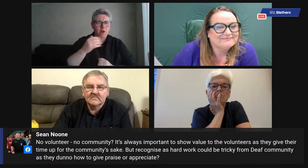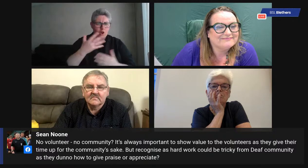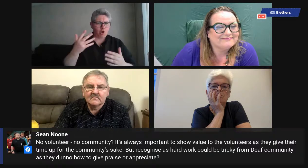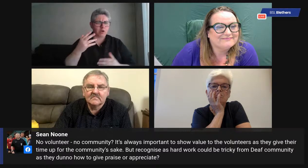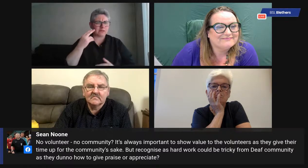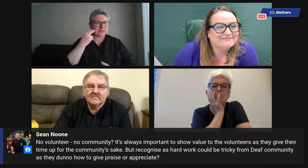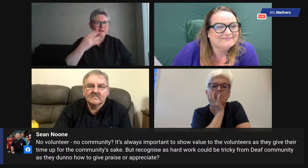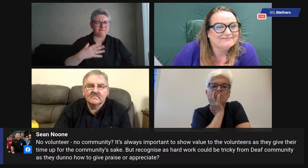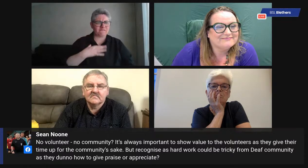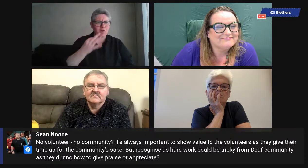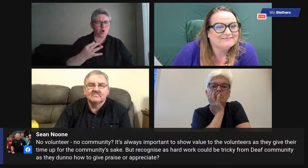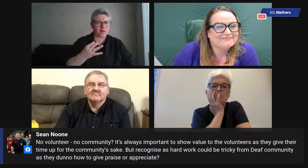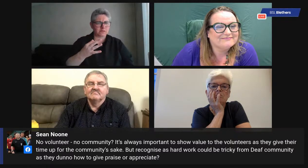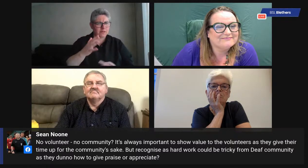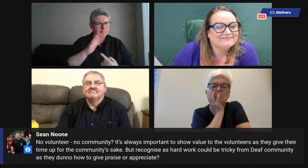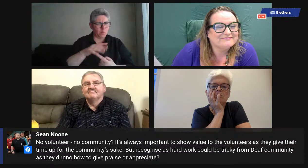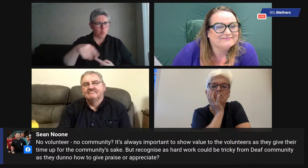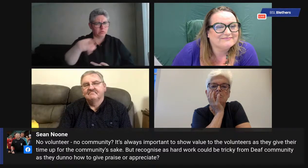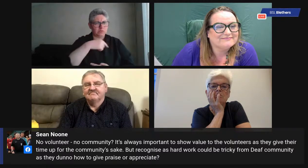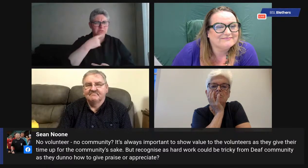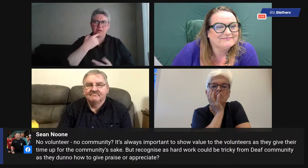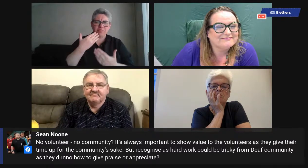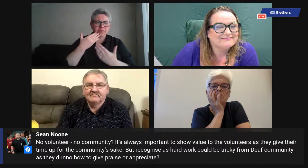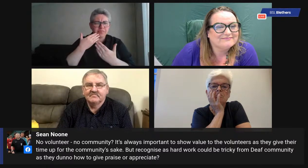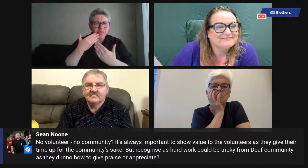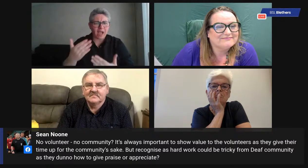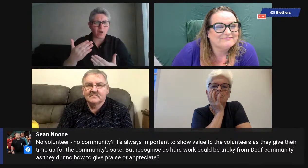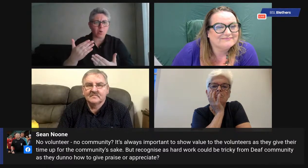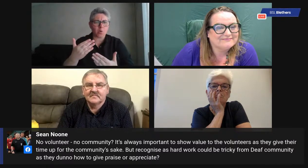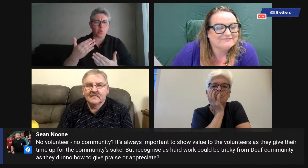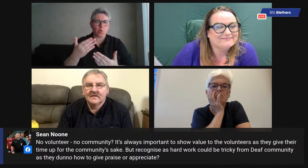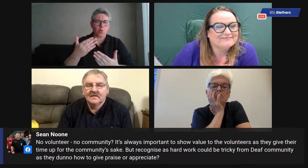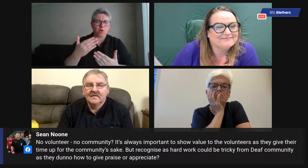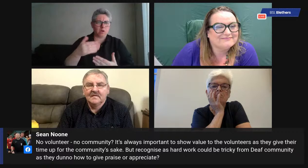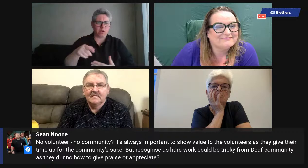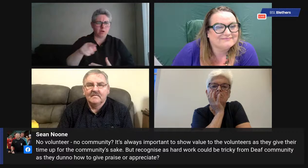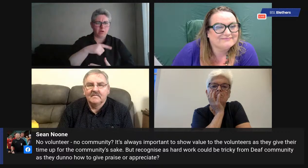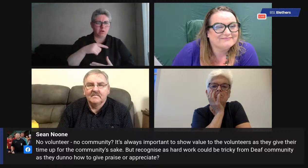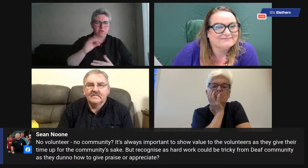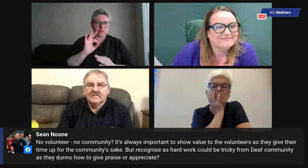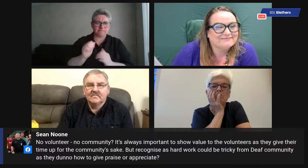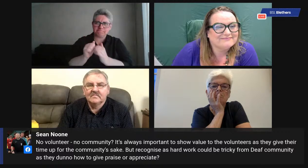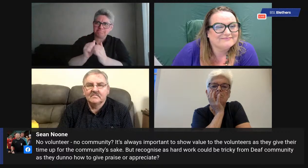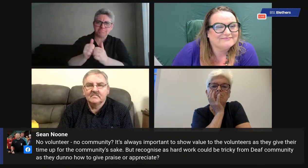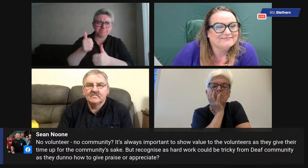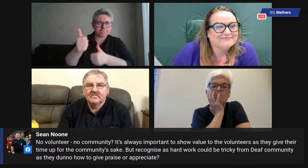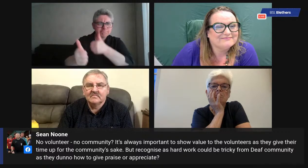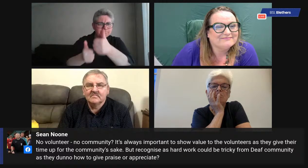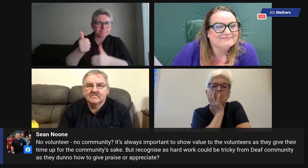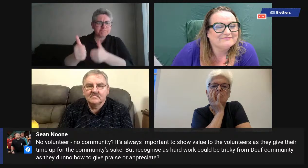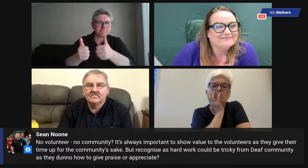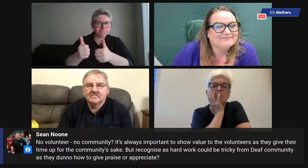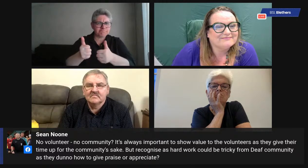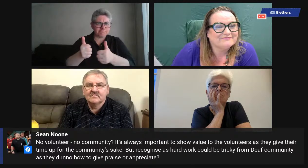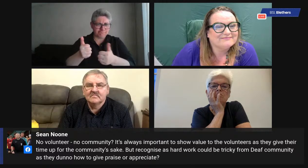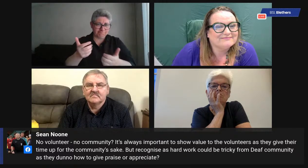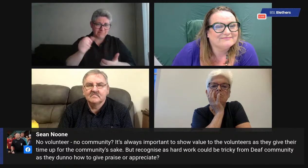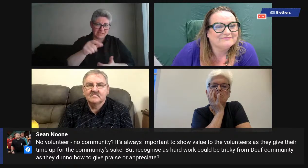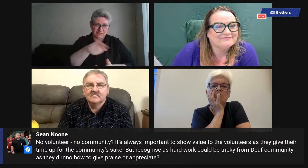So do we need to praise and value our volunteers? Do we need to thank them? Do we need to make sure that we